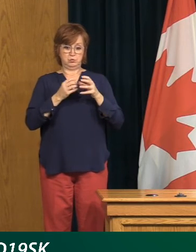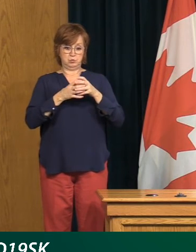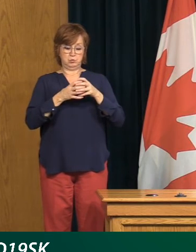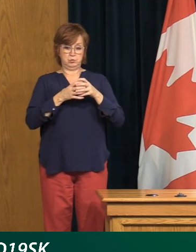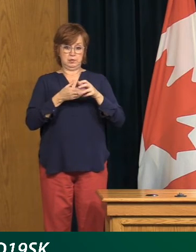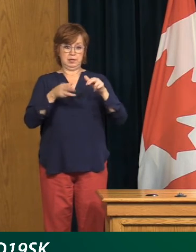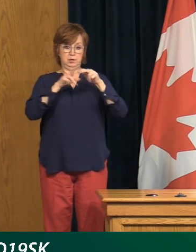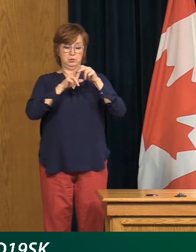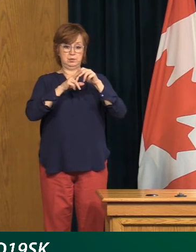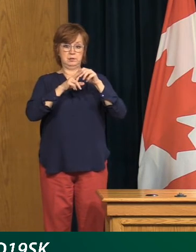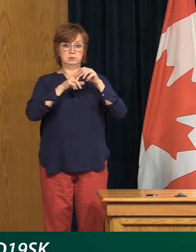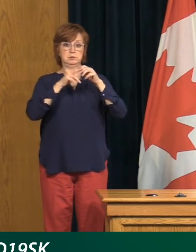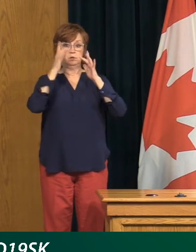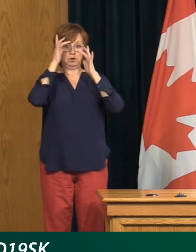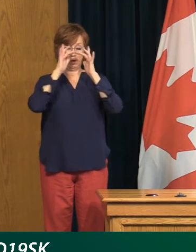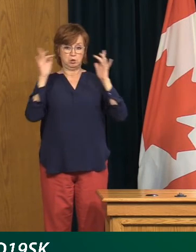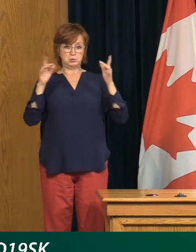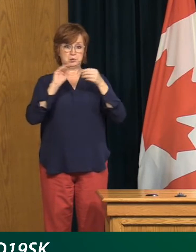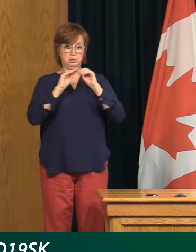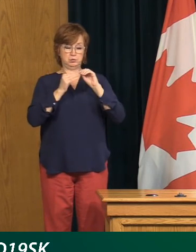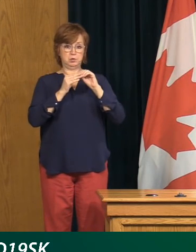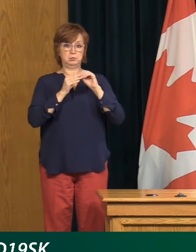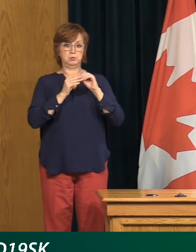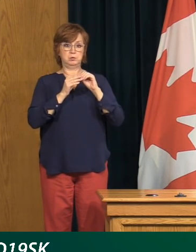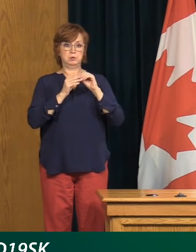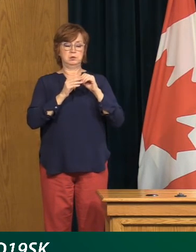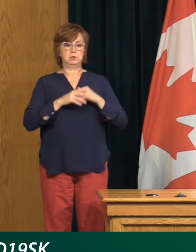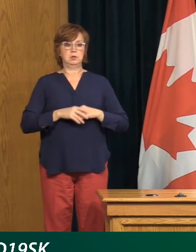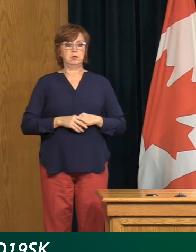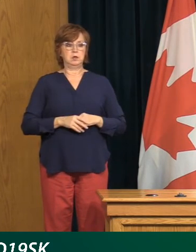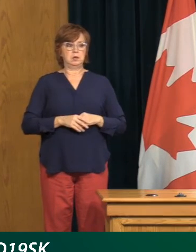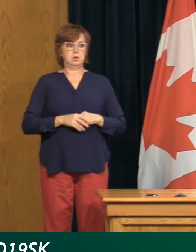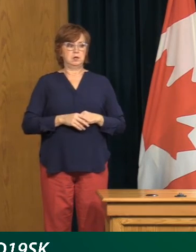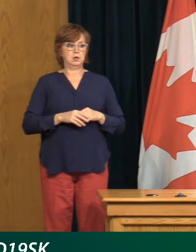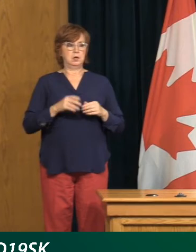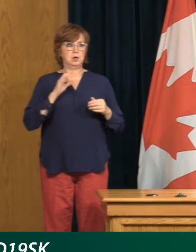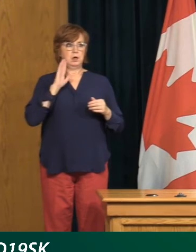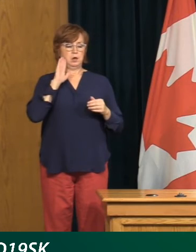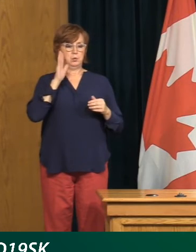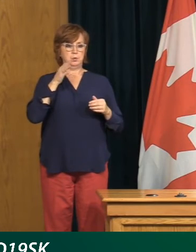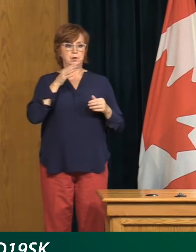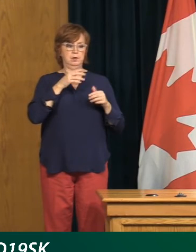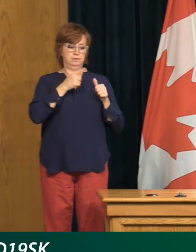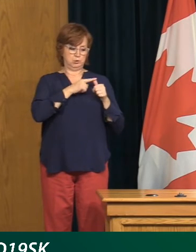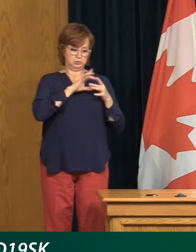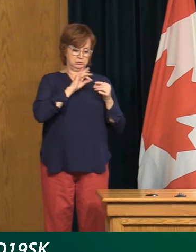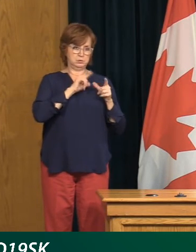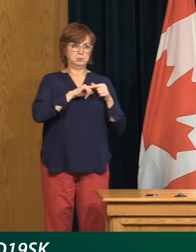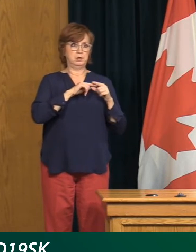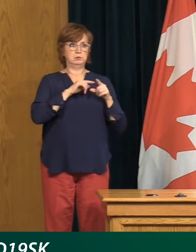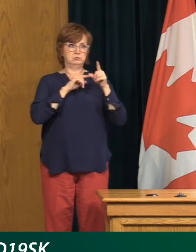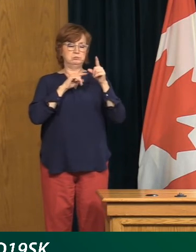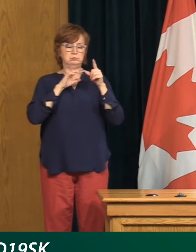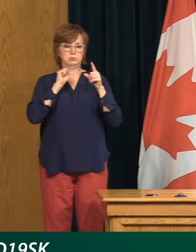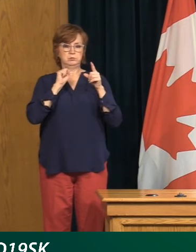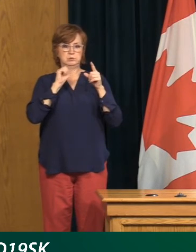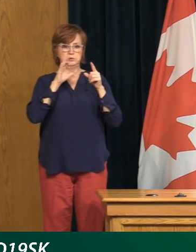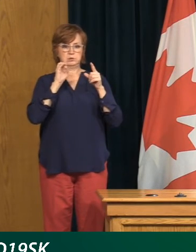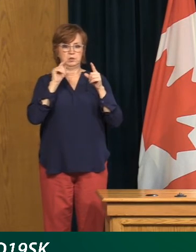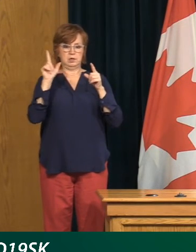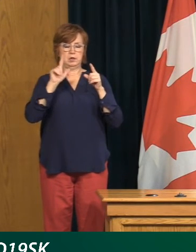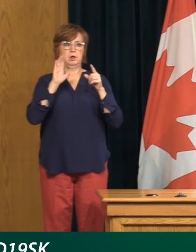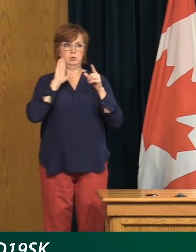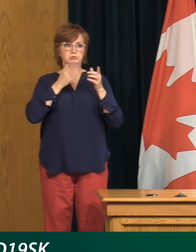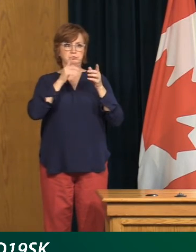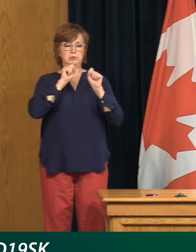considering that the COVID cases in the province are increasing. Yeah, I'll give some initial remarks, but Mr. Livingston is on, so